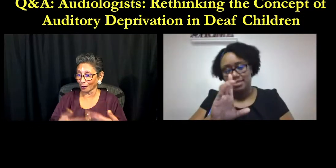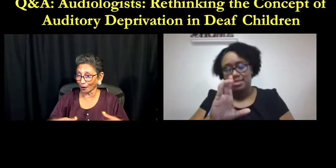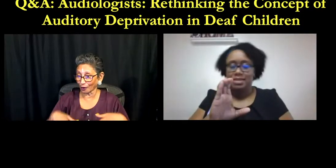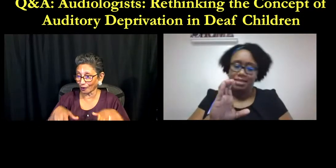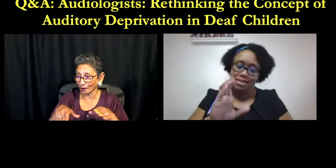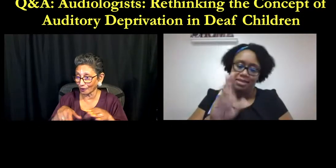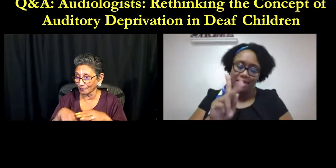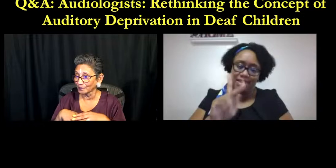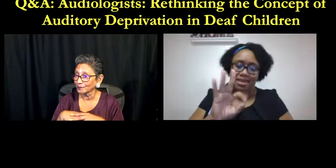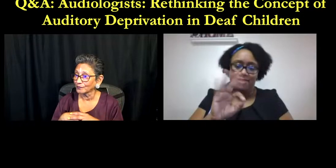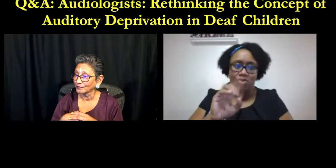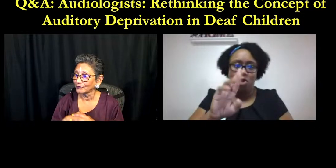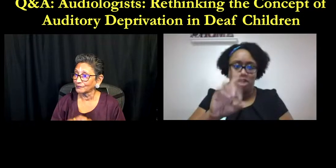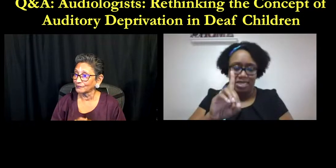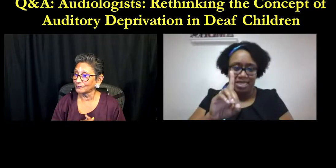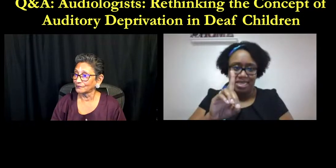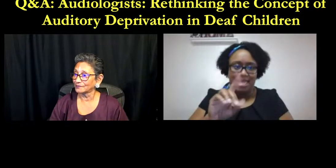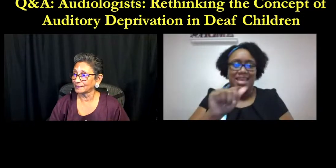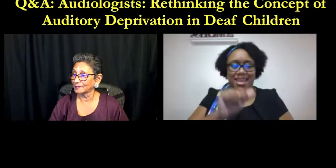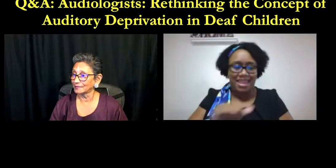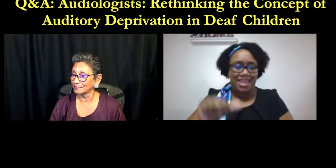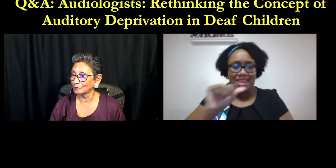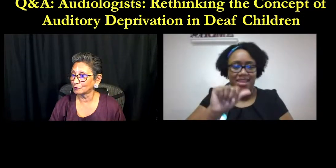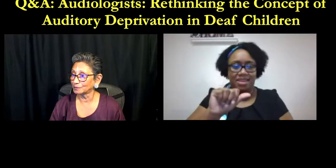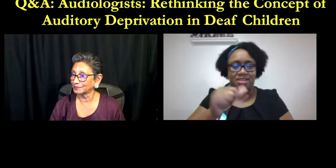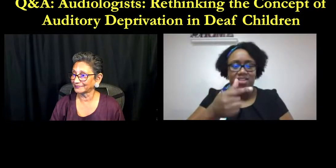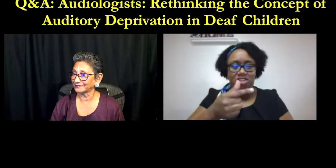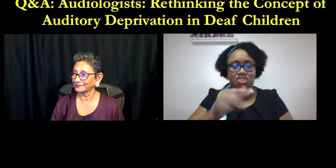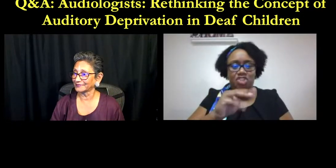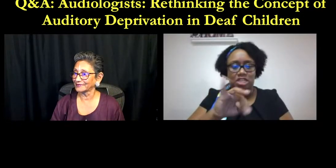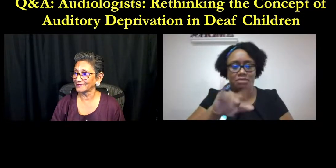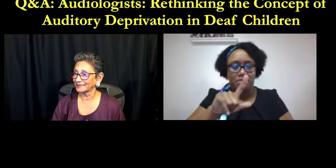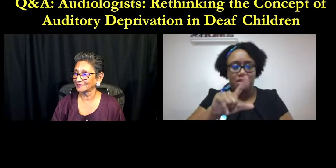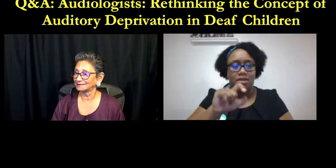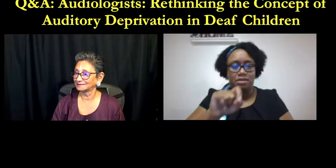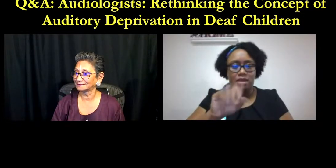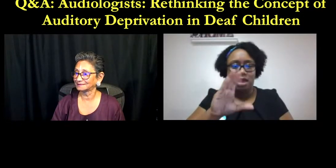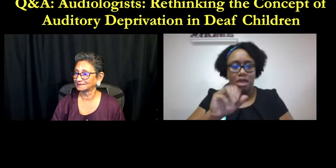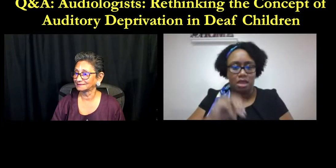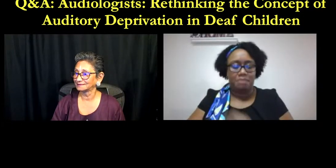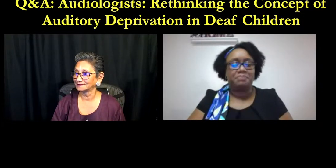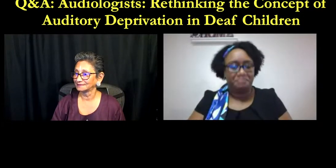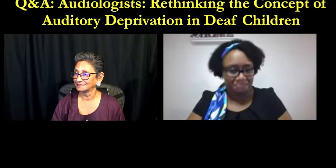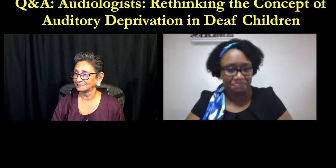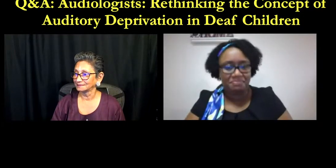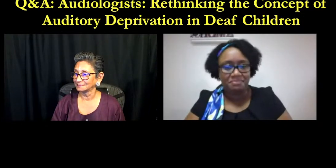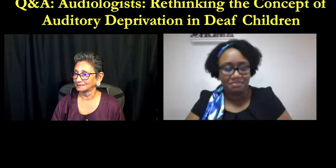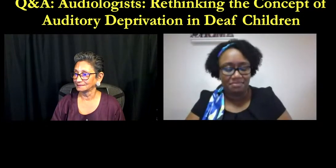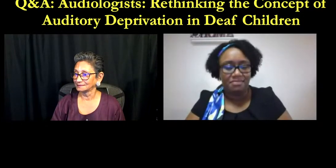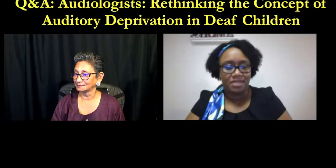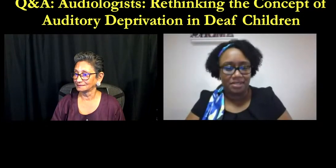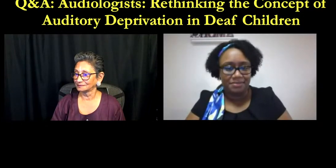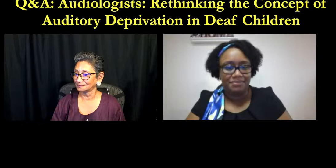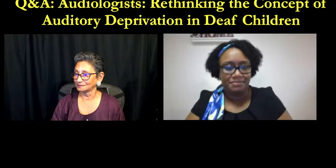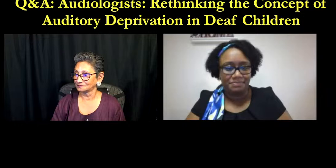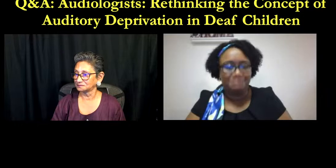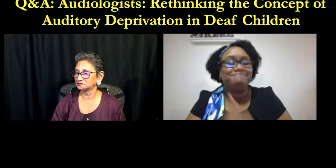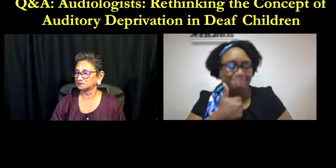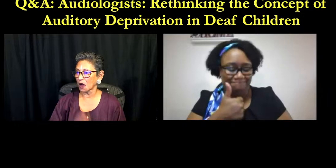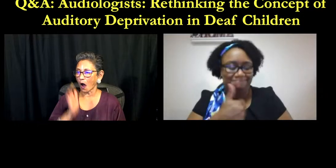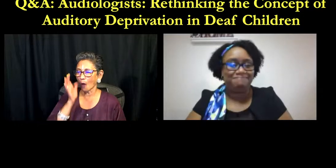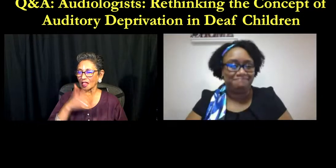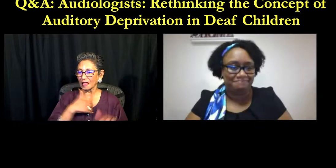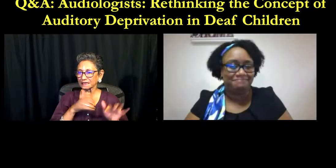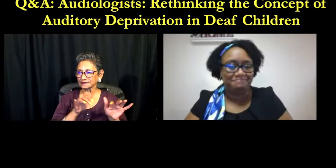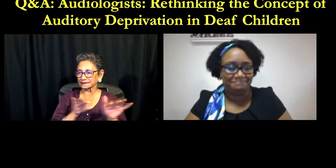again m a l b e c k f o r d at gmail dot com